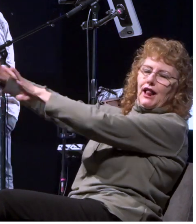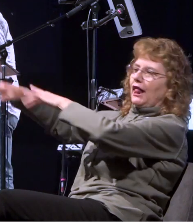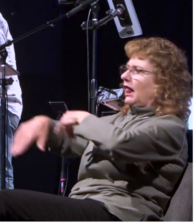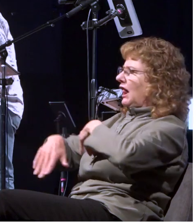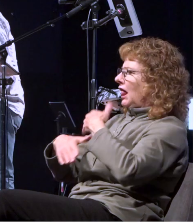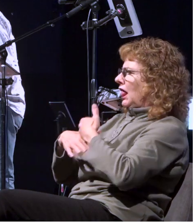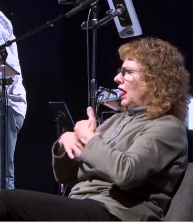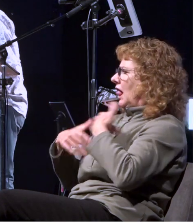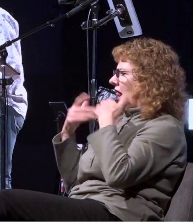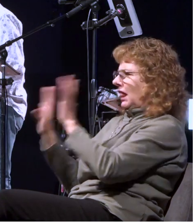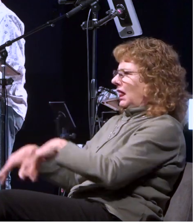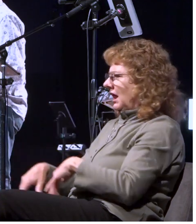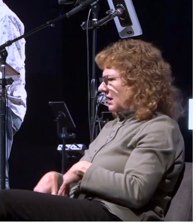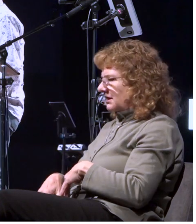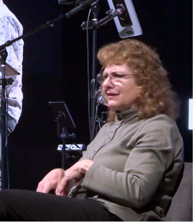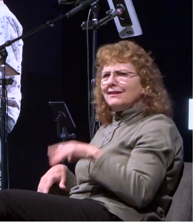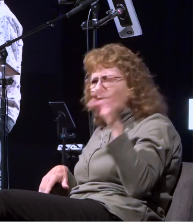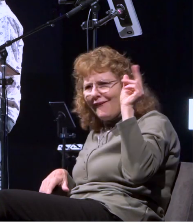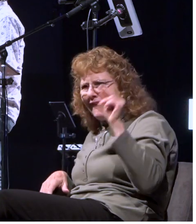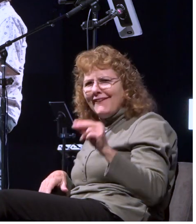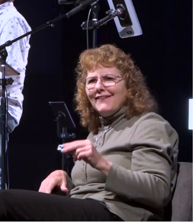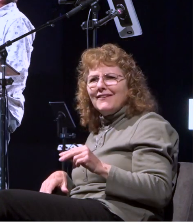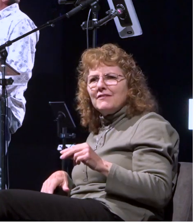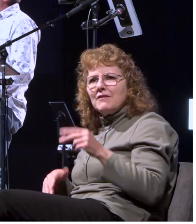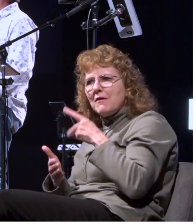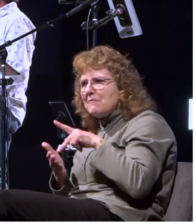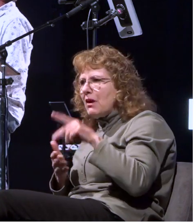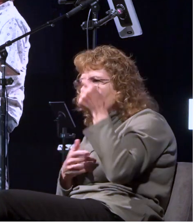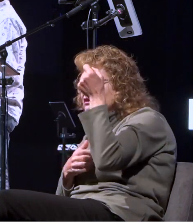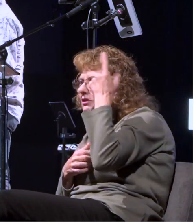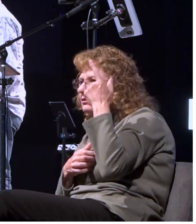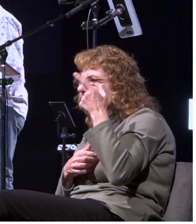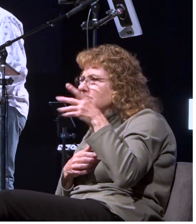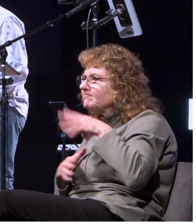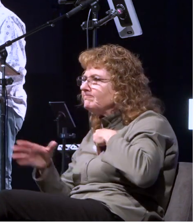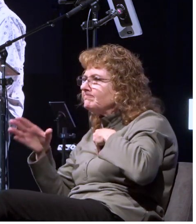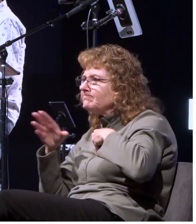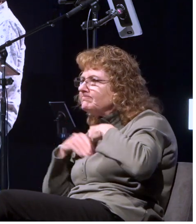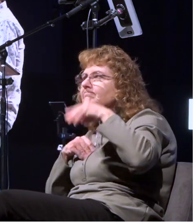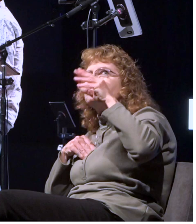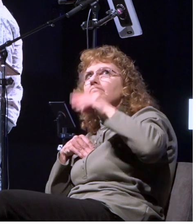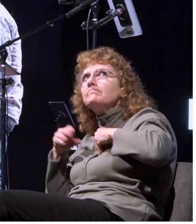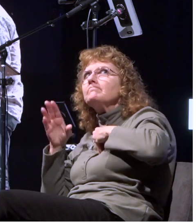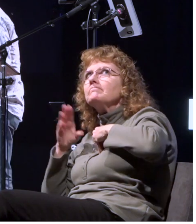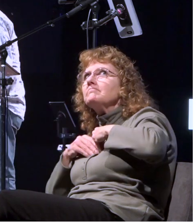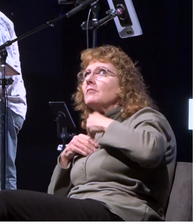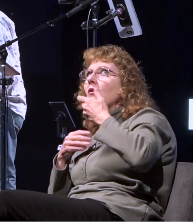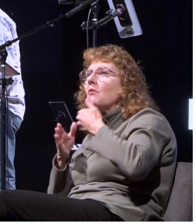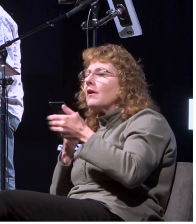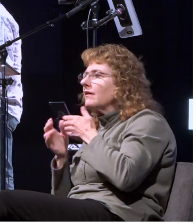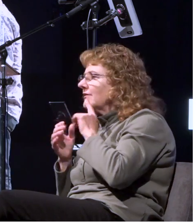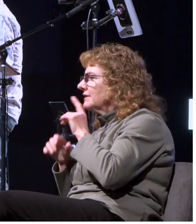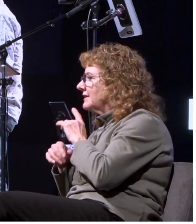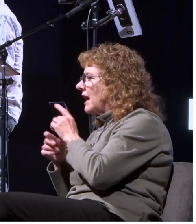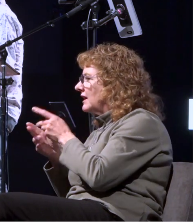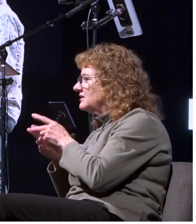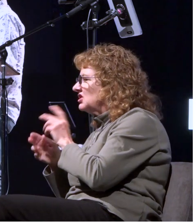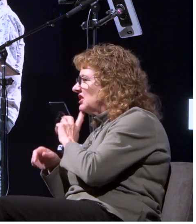he understood his calling he understood that his calling wasn't geographic or that it wasn't chronographic or there wasn't